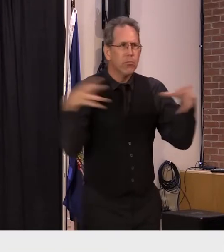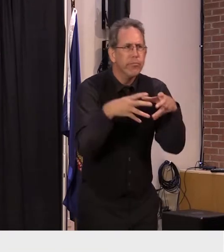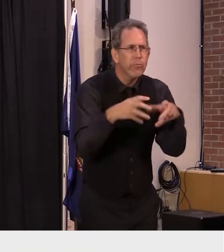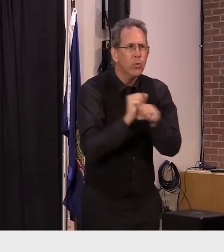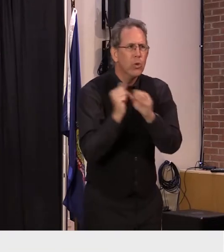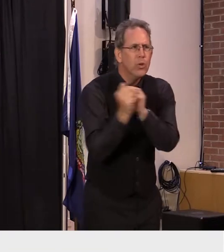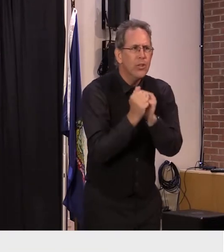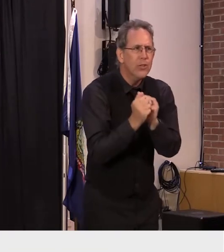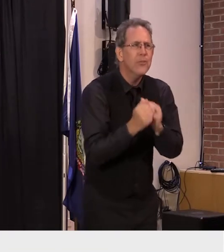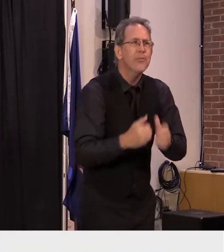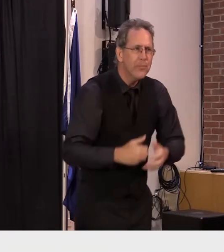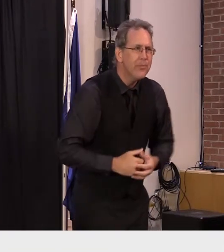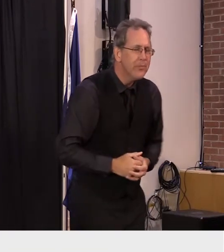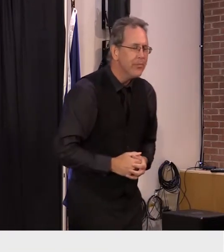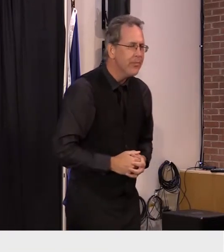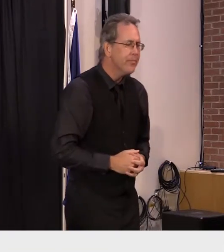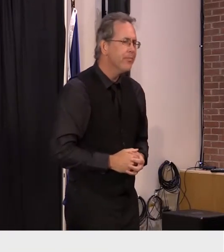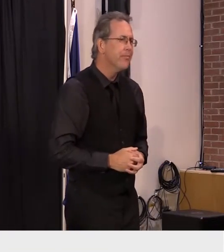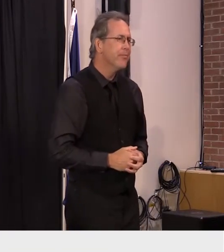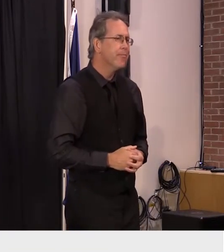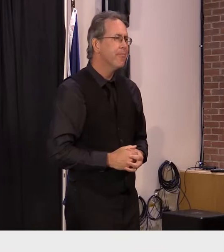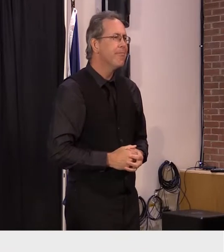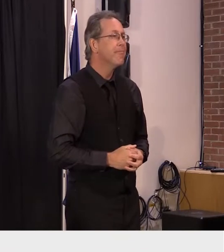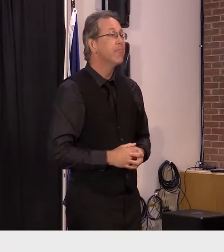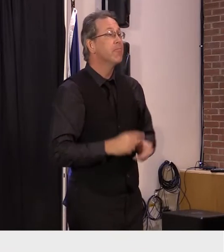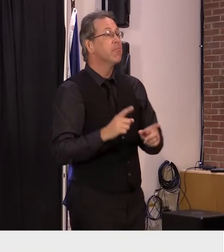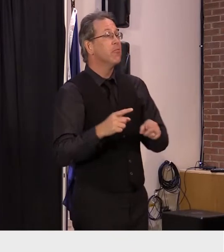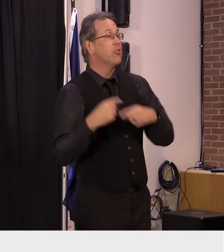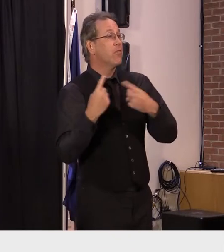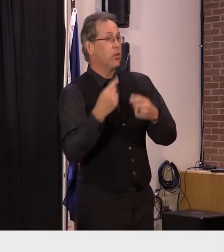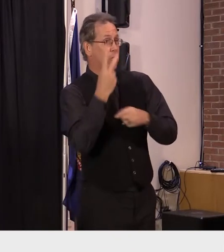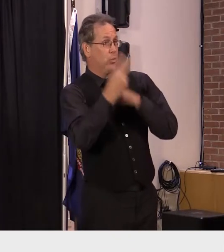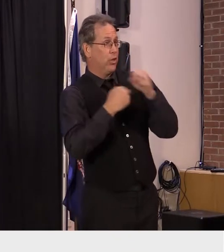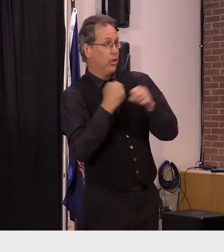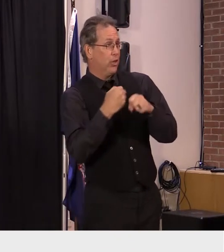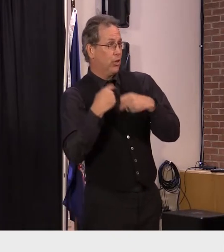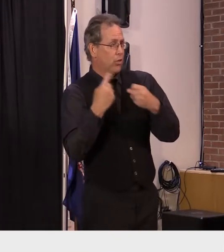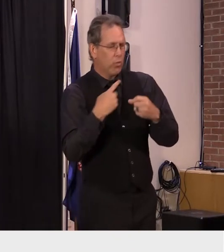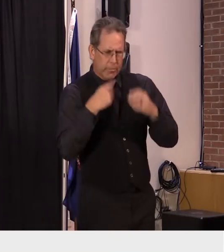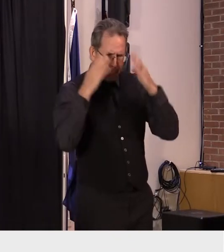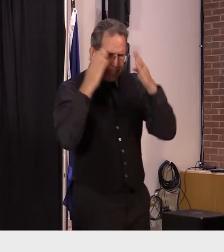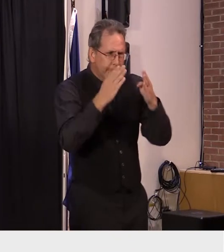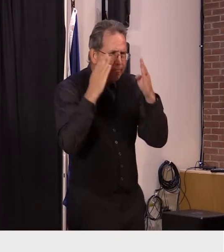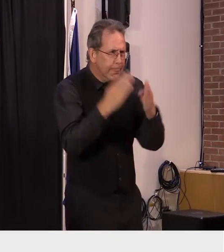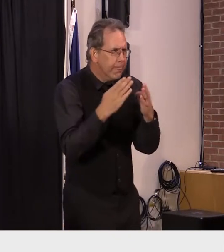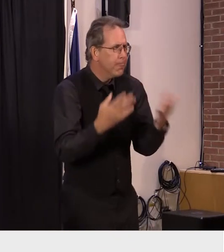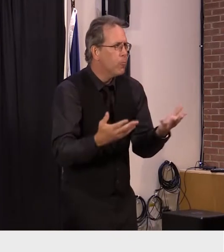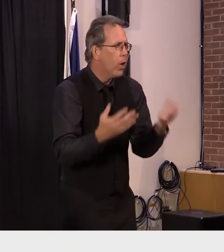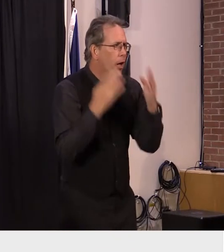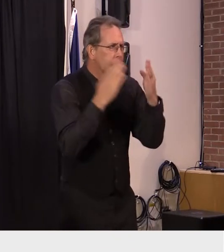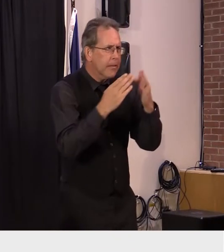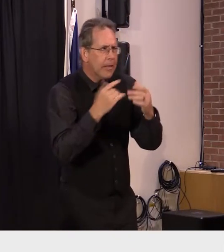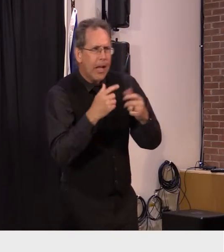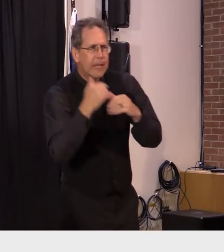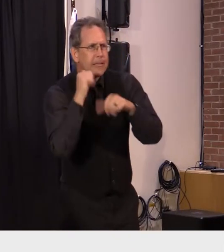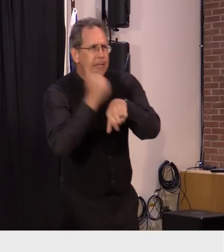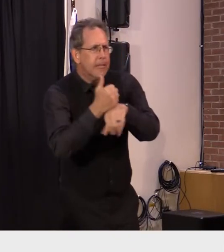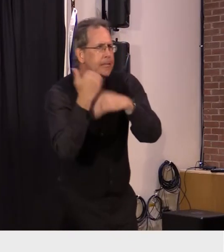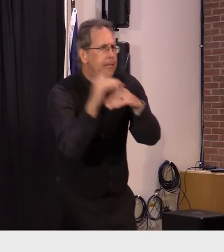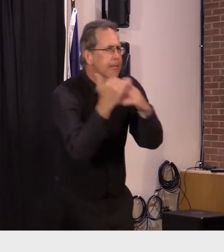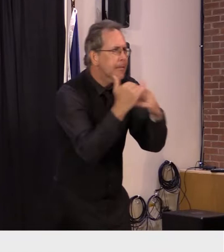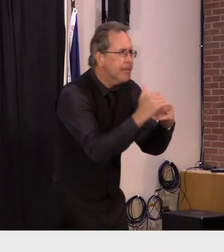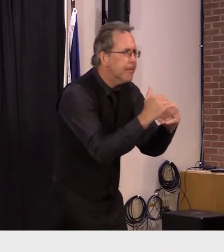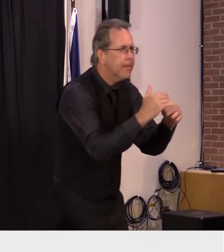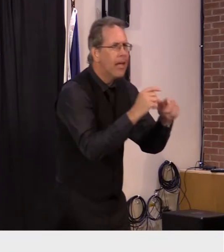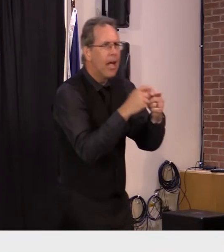for the past two years we focused our full attention on limiting the severe outcomes from the